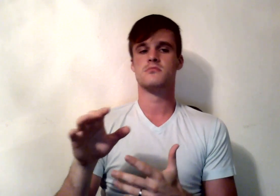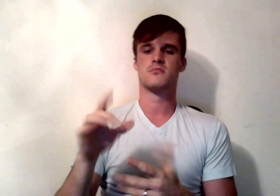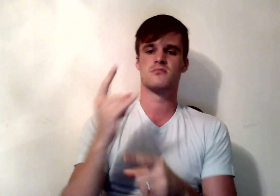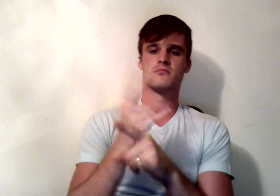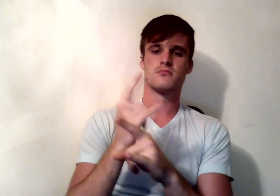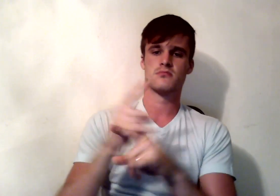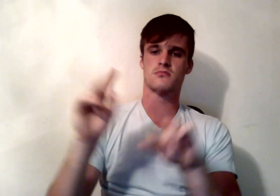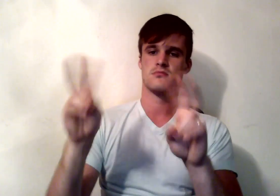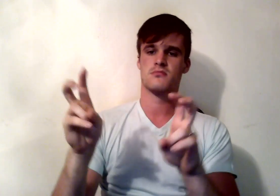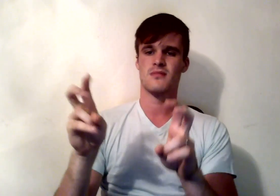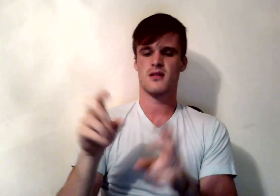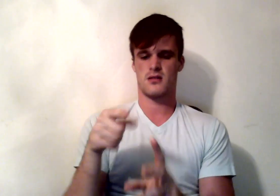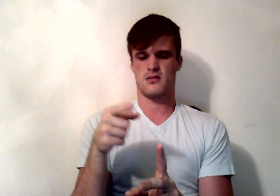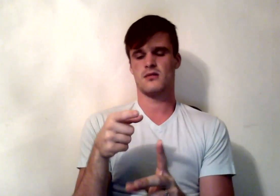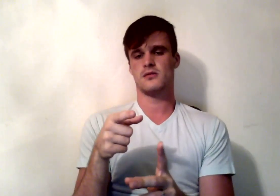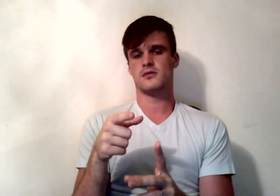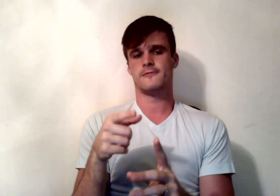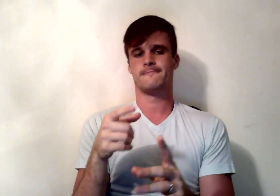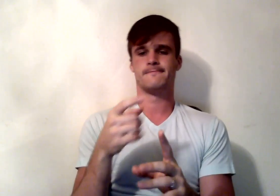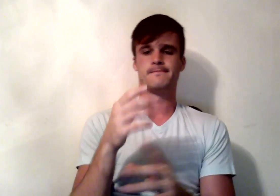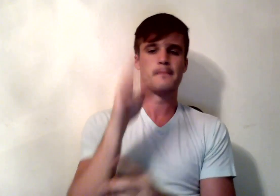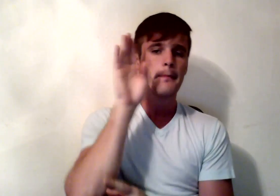they contain very few, if any, vitamins and minerals.